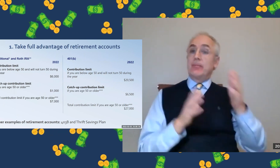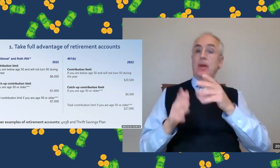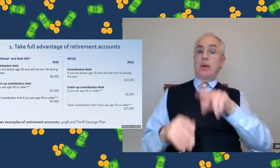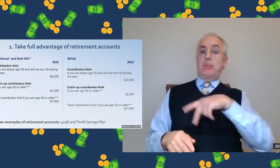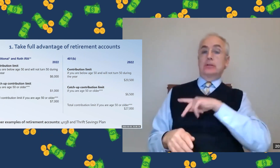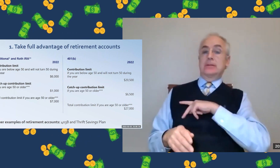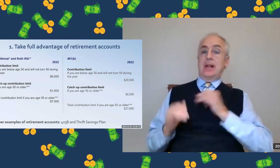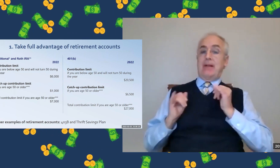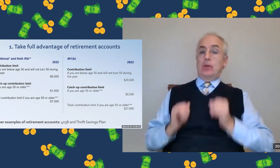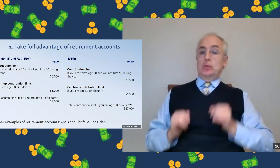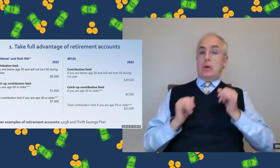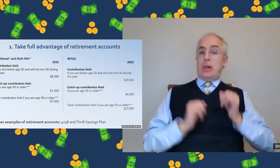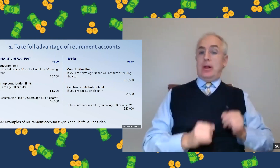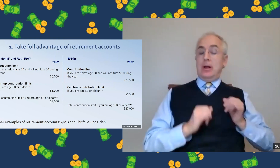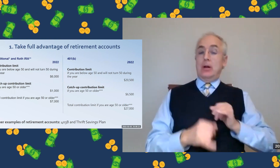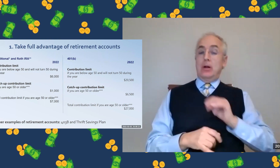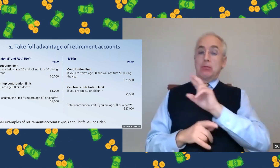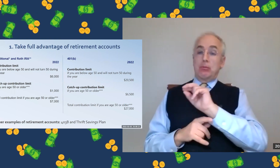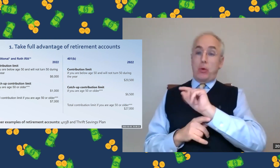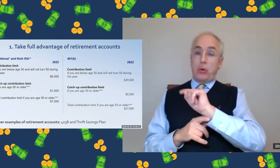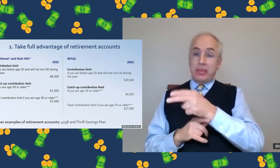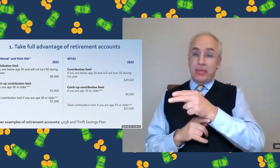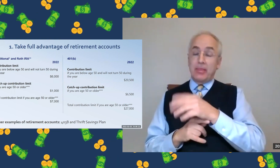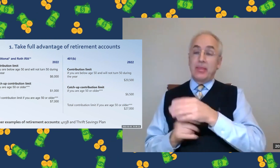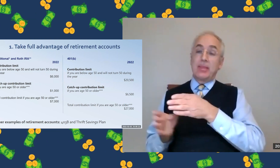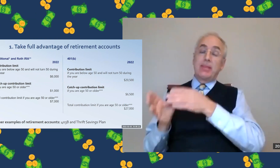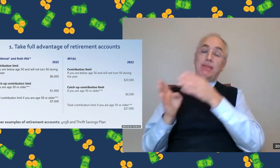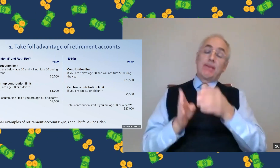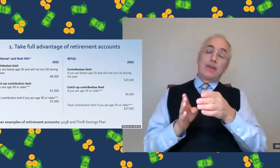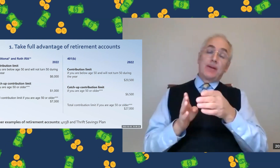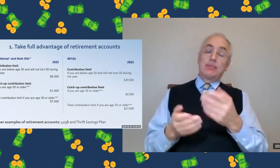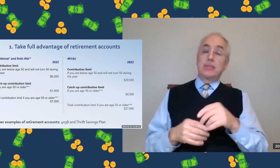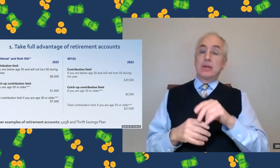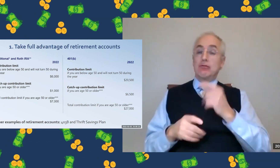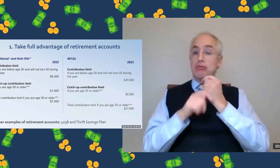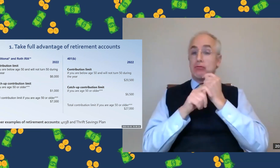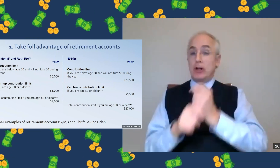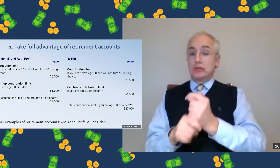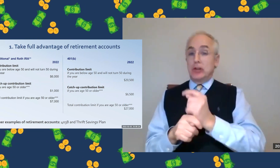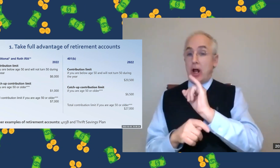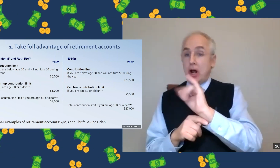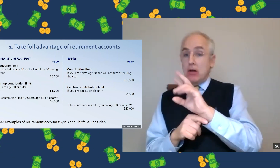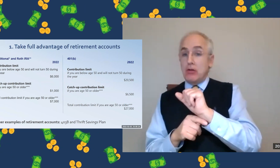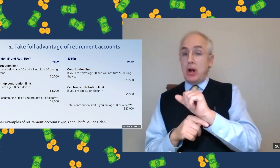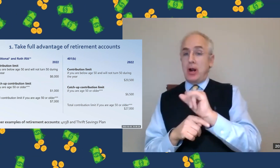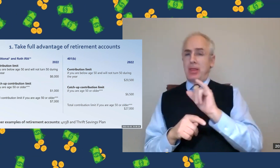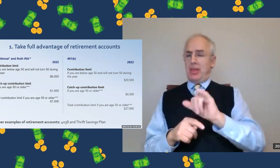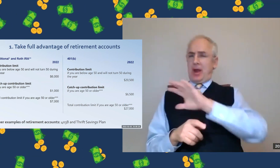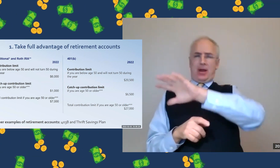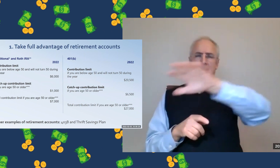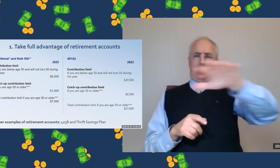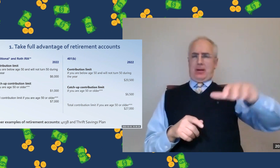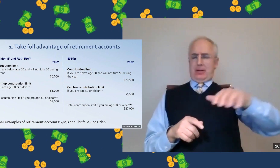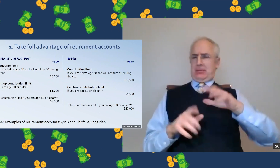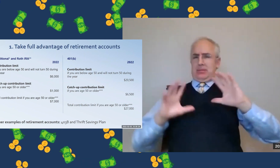for example. And then there's also the personal and individual Roth IRA or traditional IRA.